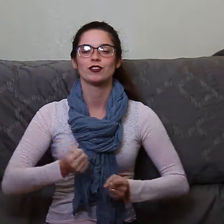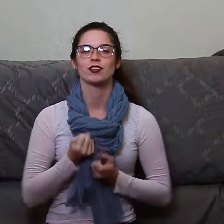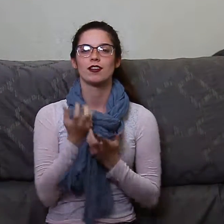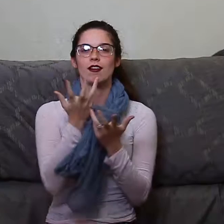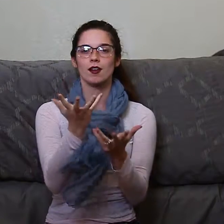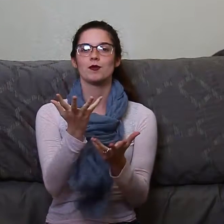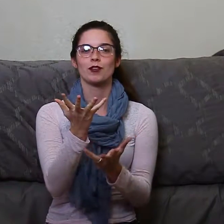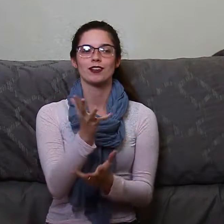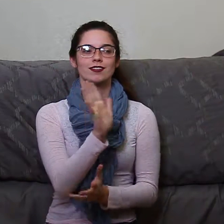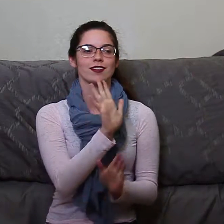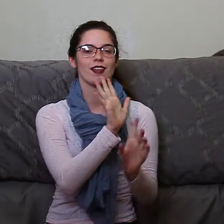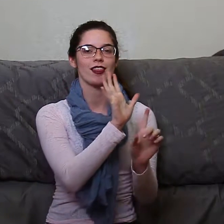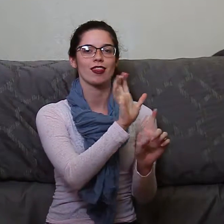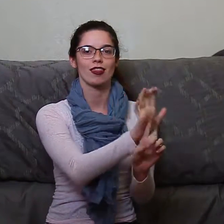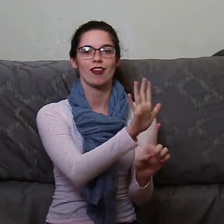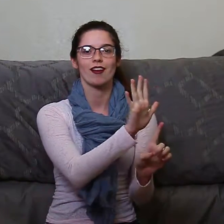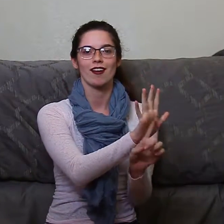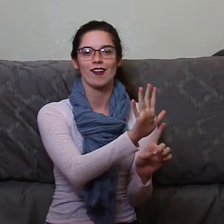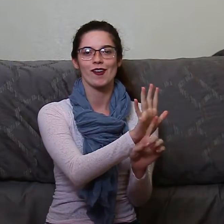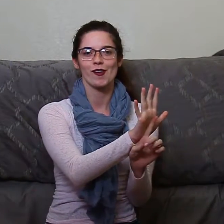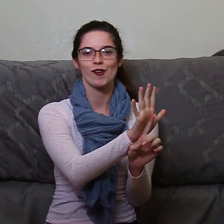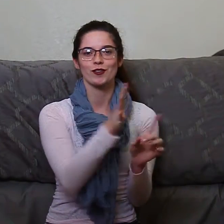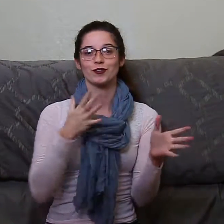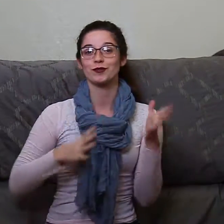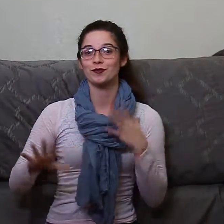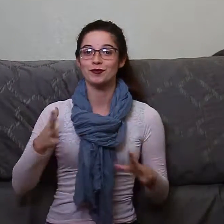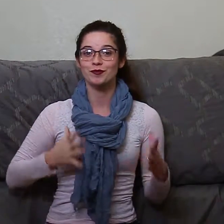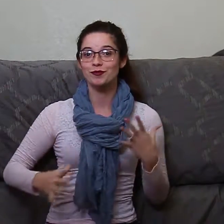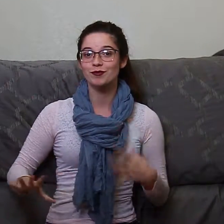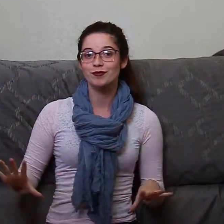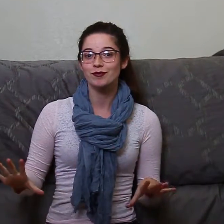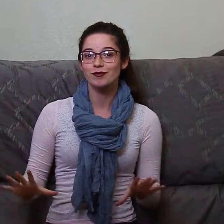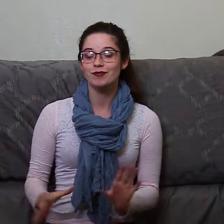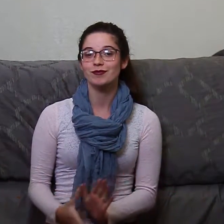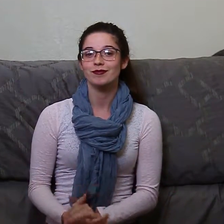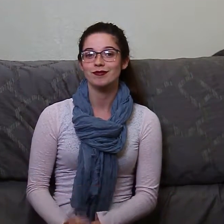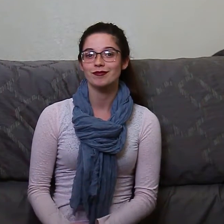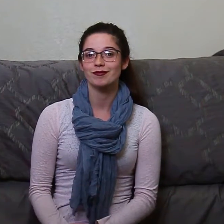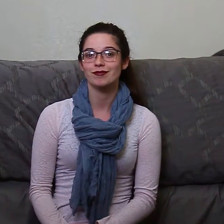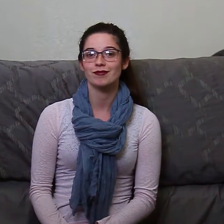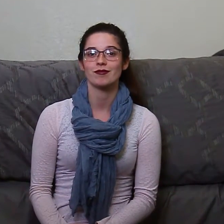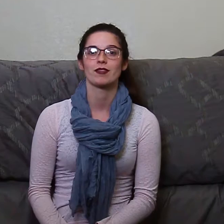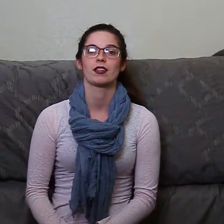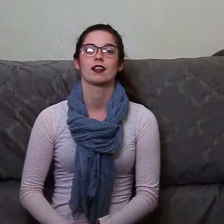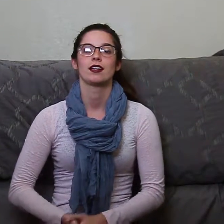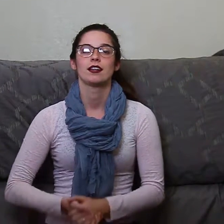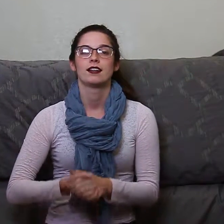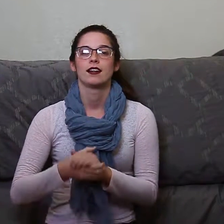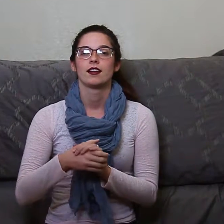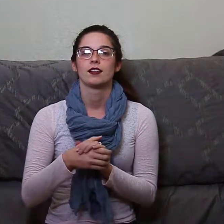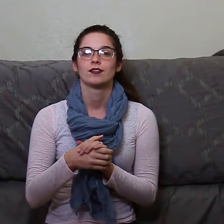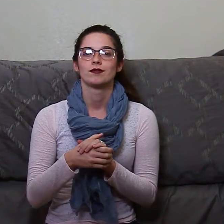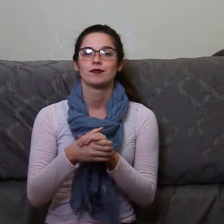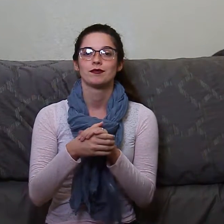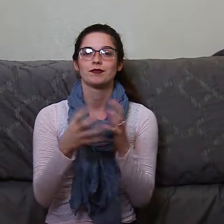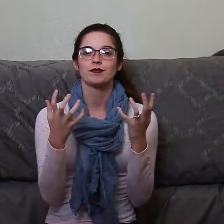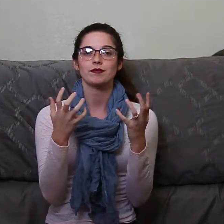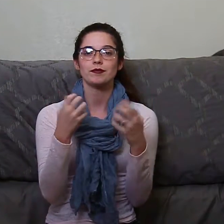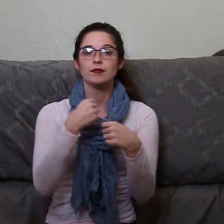time for the mass market to get the look. Which might mean graphic t-shirts are hot right now or cobalt blue or